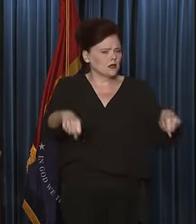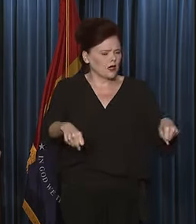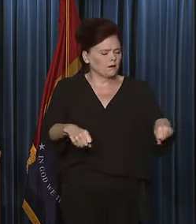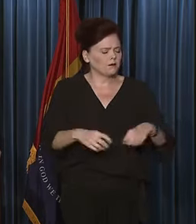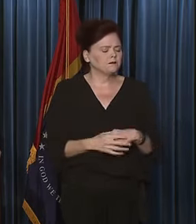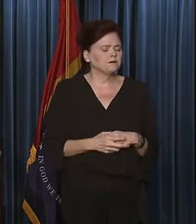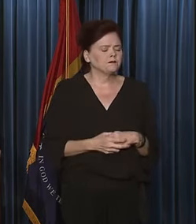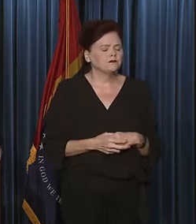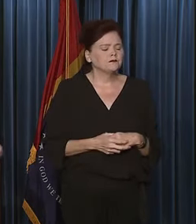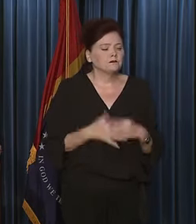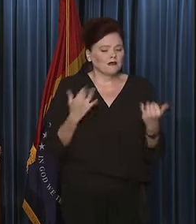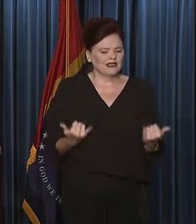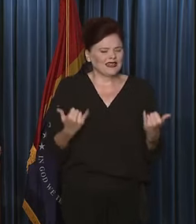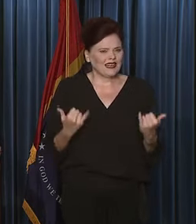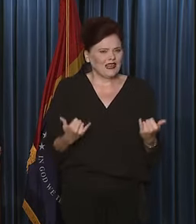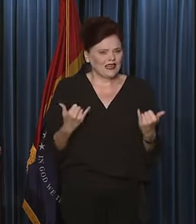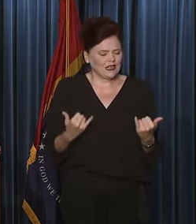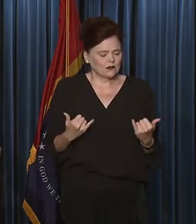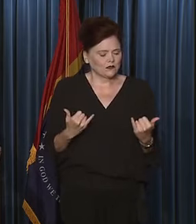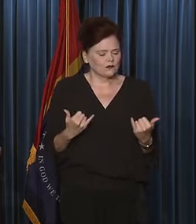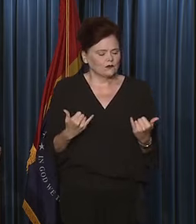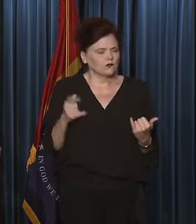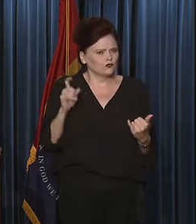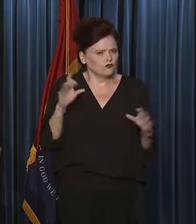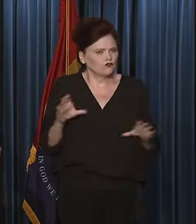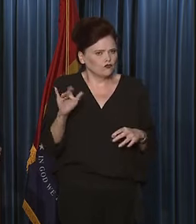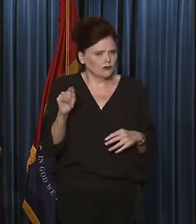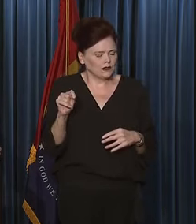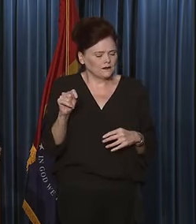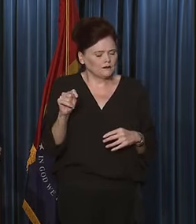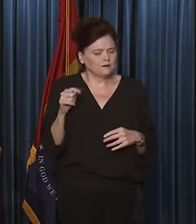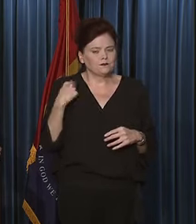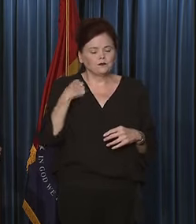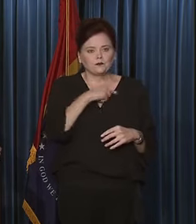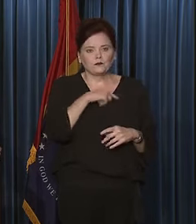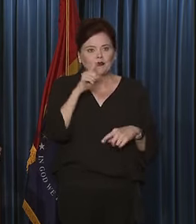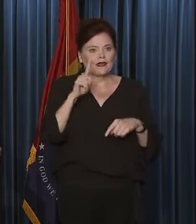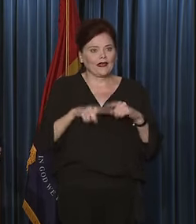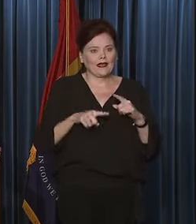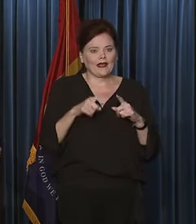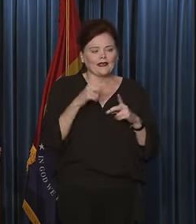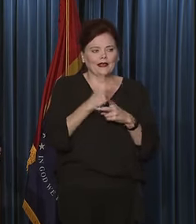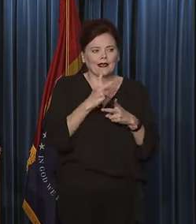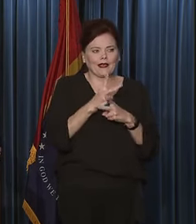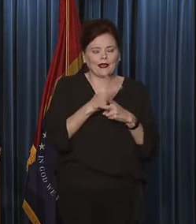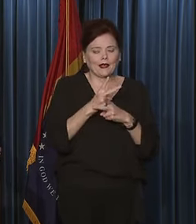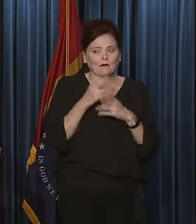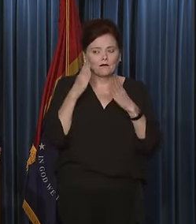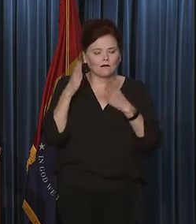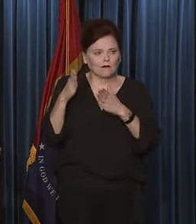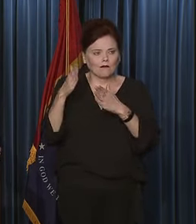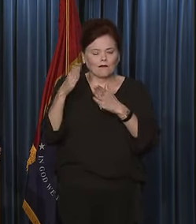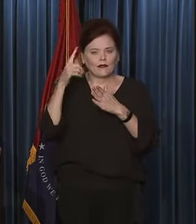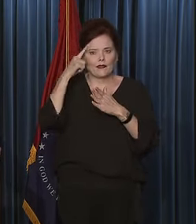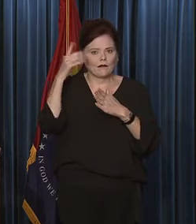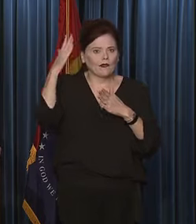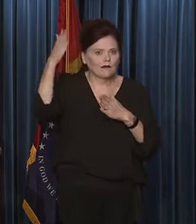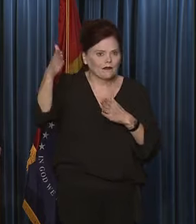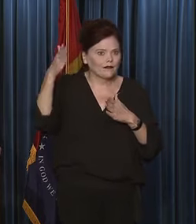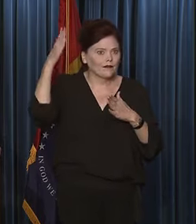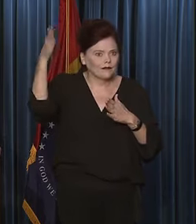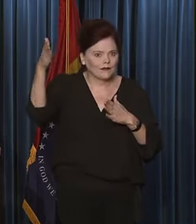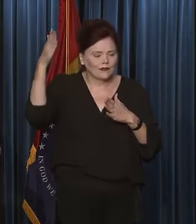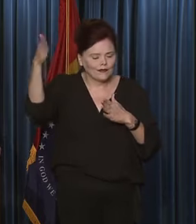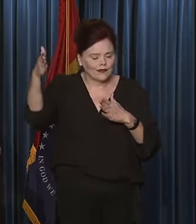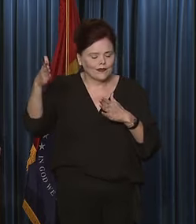Now is the time to get this done. We can no longer kick the can down the road when it comes to getting rid of the